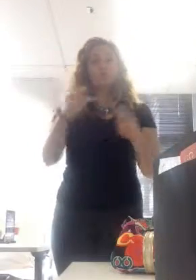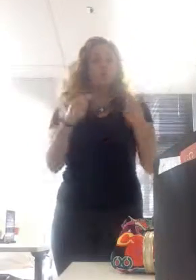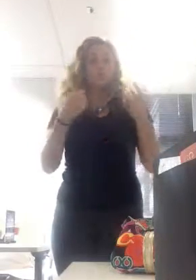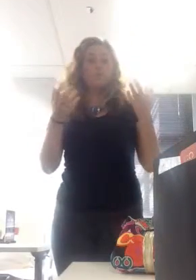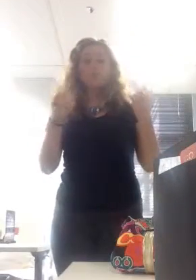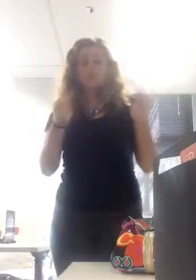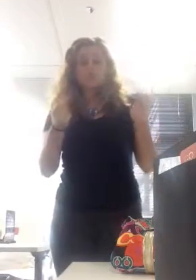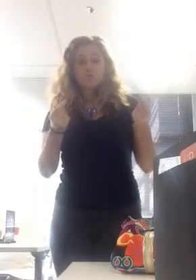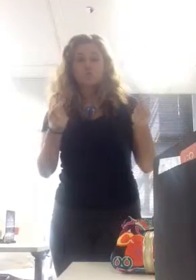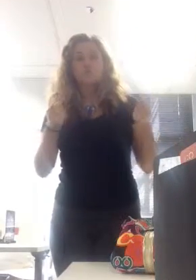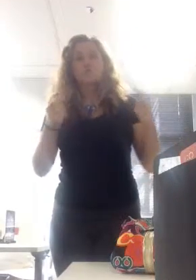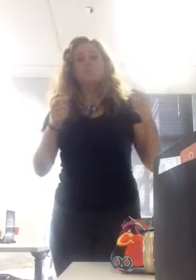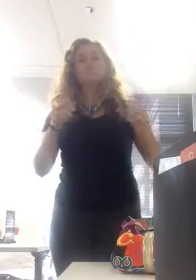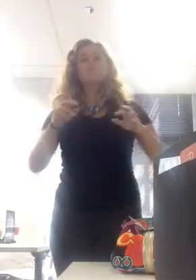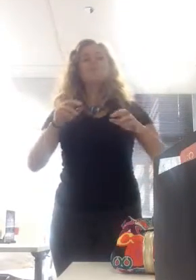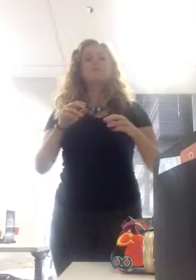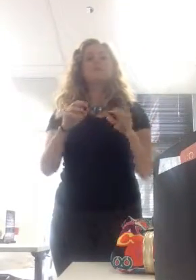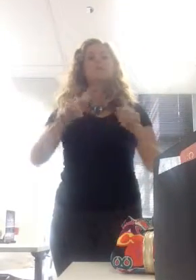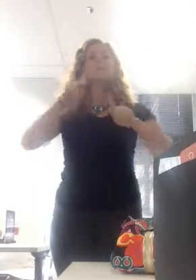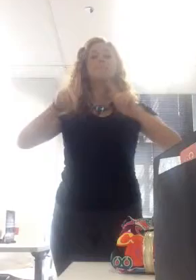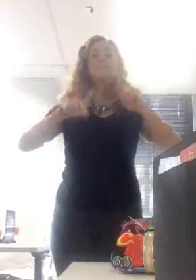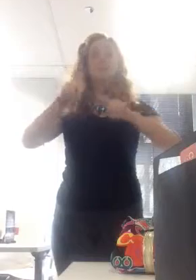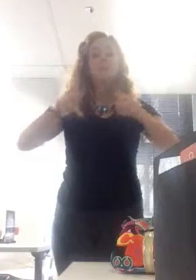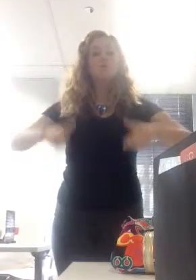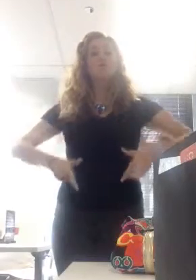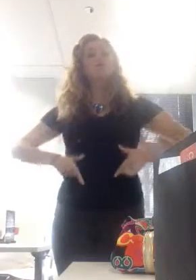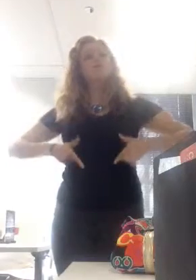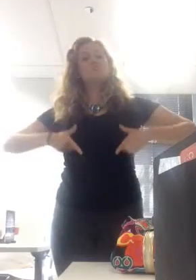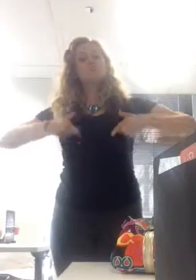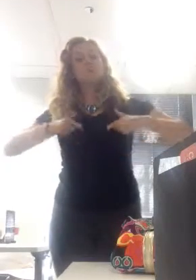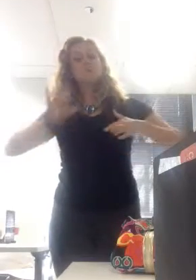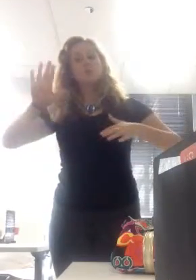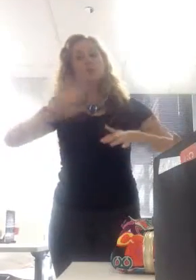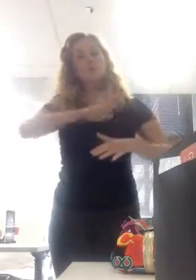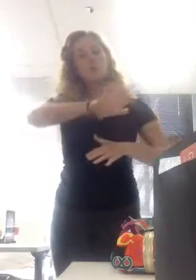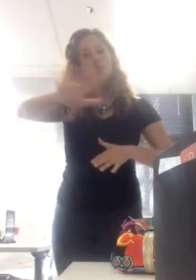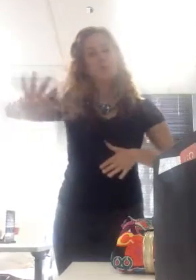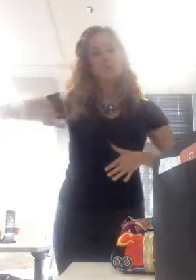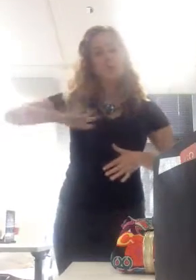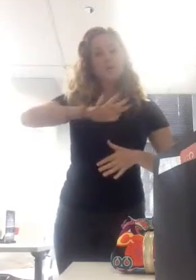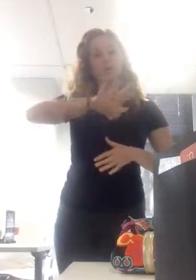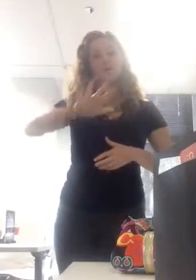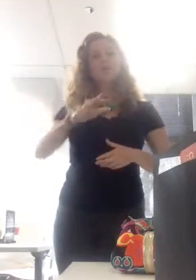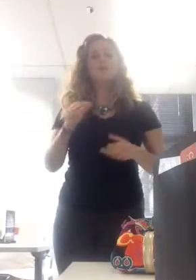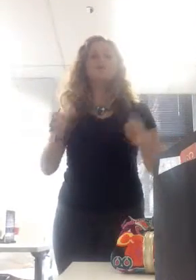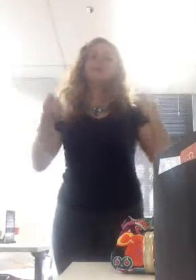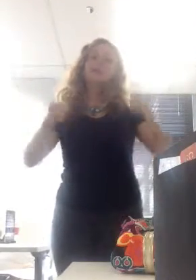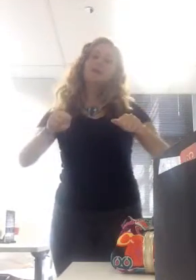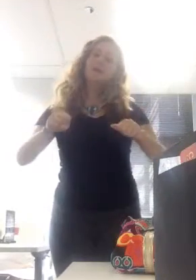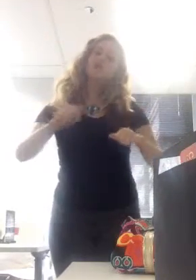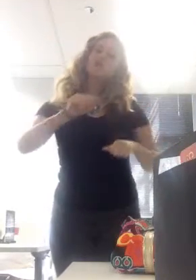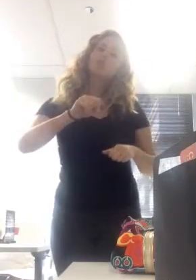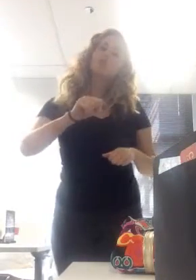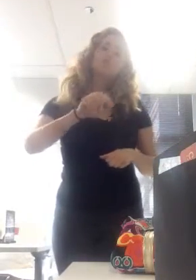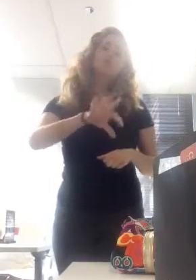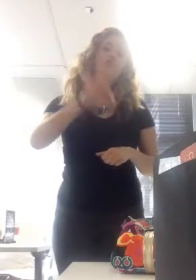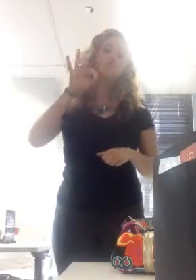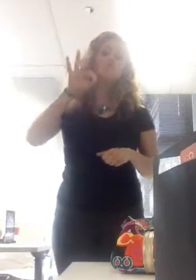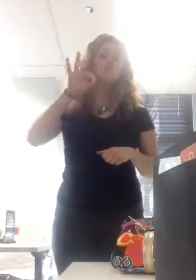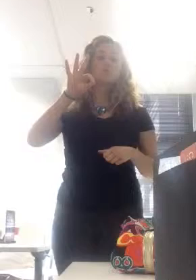that's going to tell us whether we get good products. If you get to choose what you want to be when you grow up, you have ultimate choices. But if you suck it, you're going to have